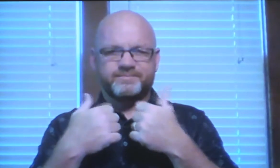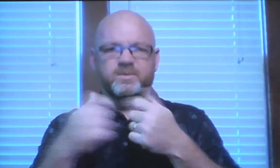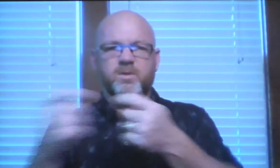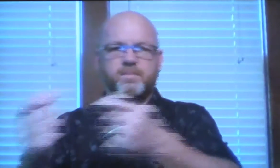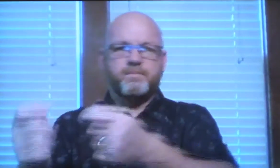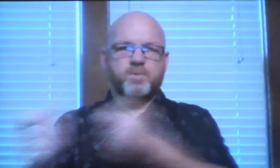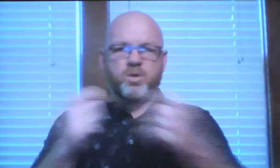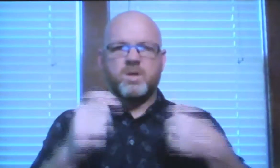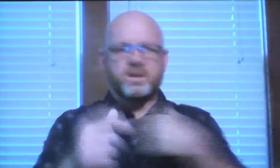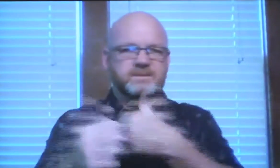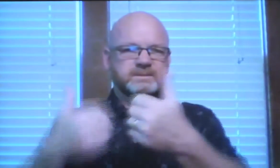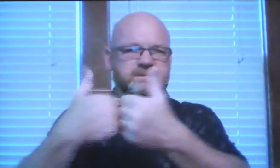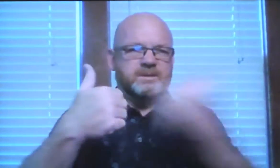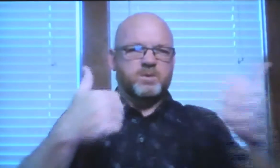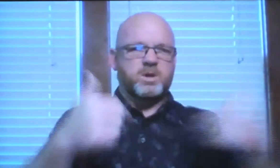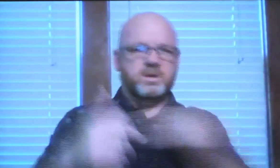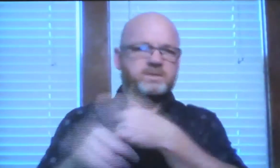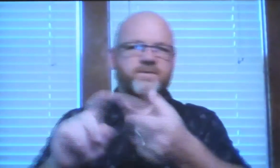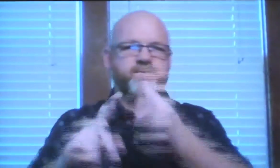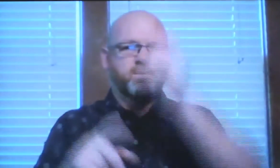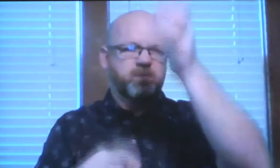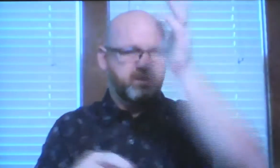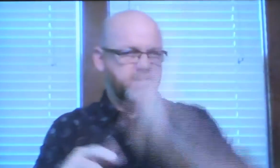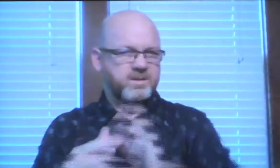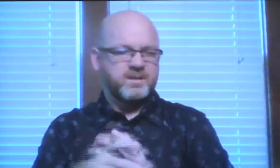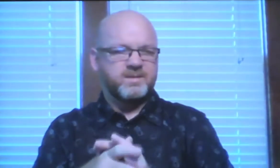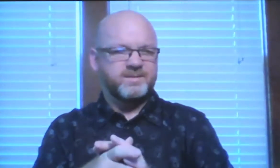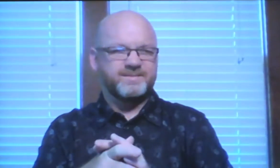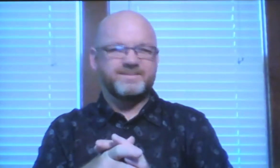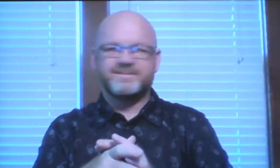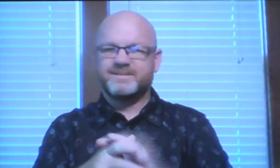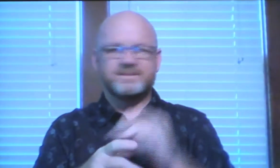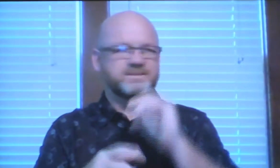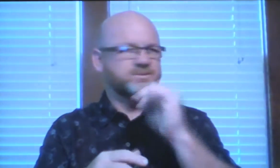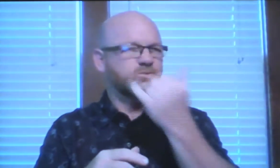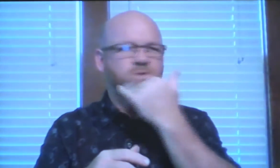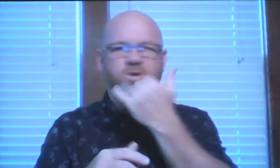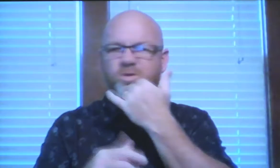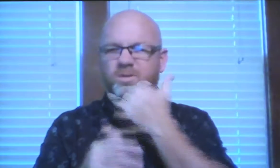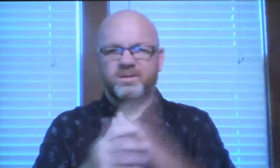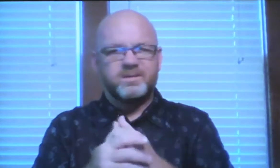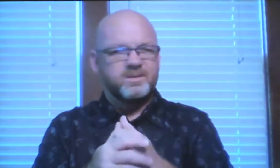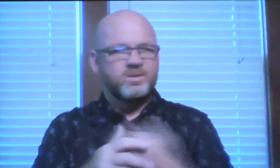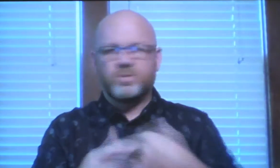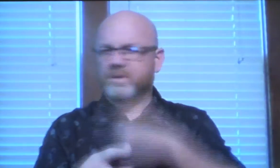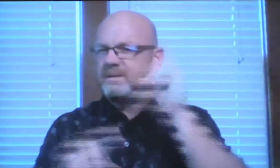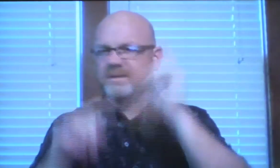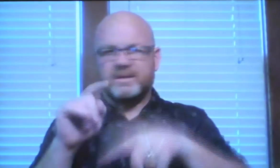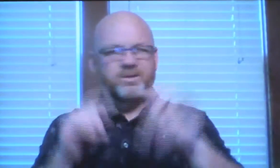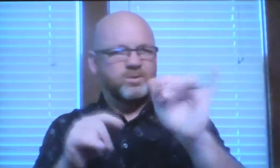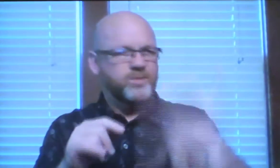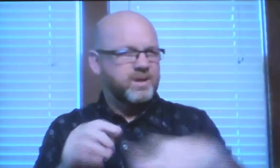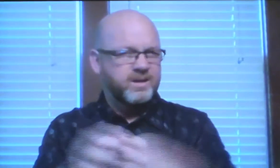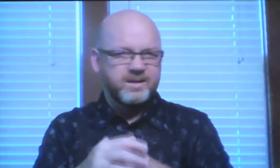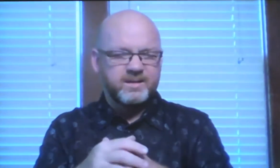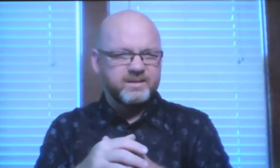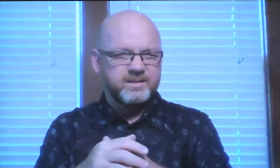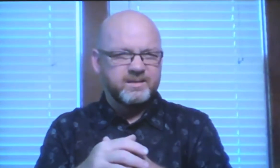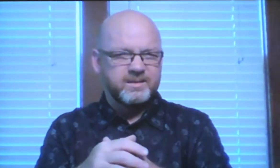room in our lives and then we get pulled farther from God and that is wrong. We can't do